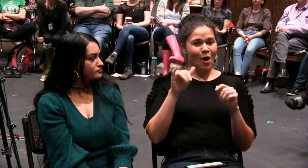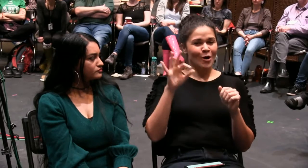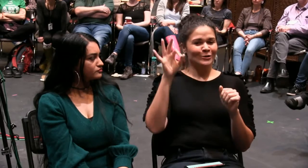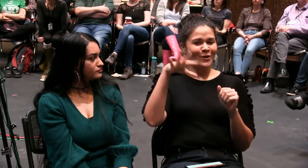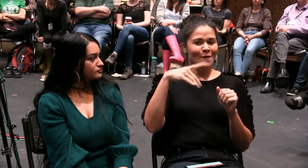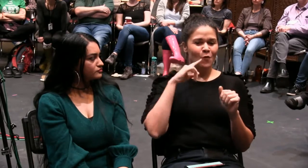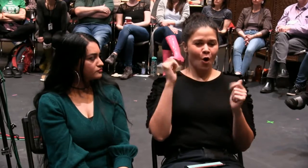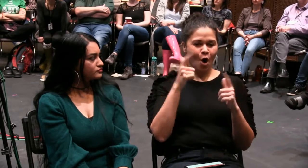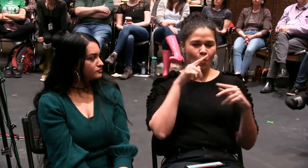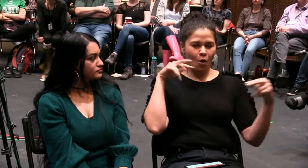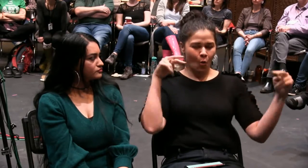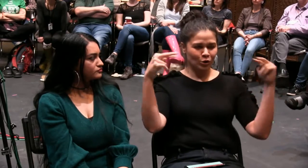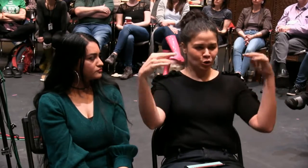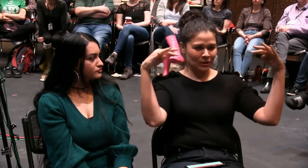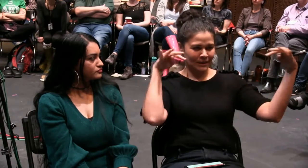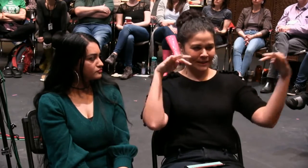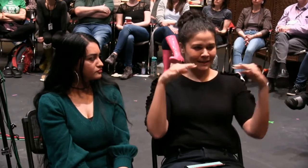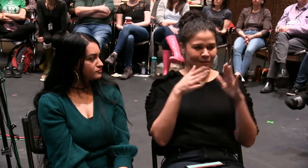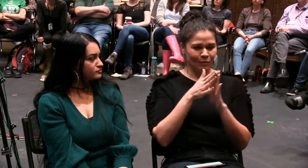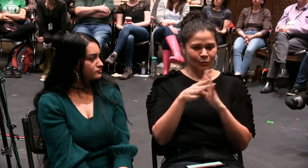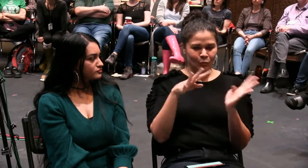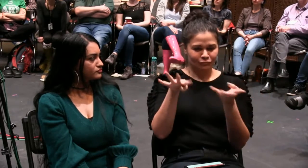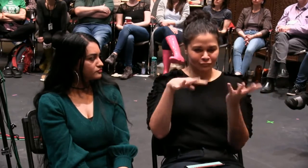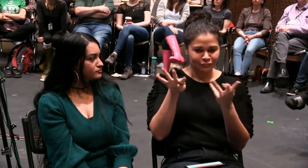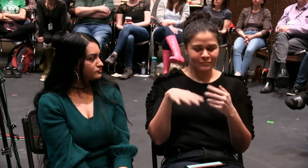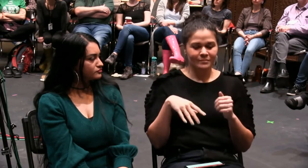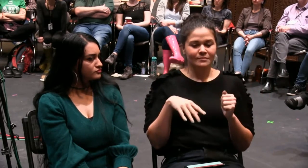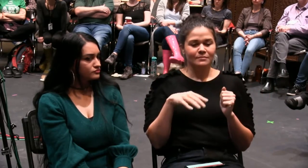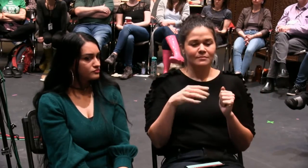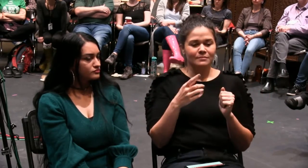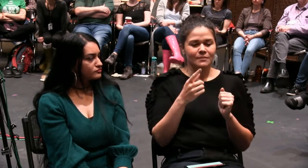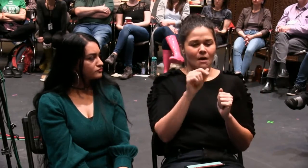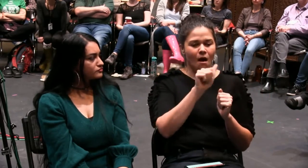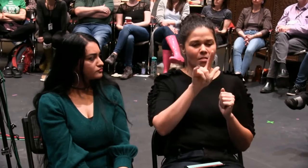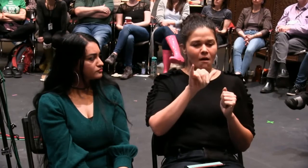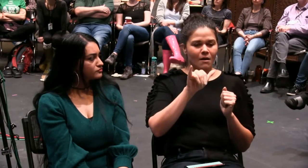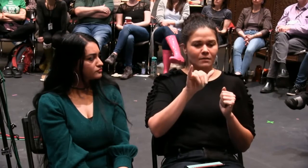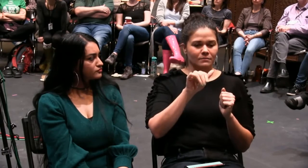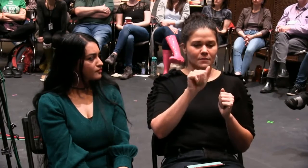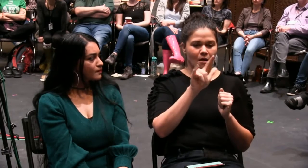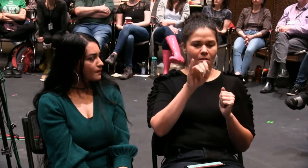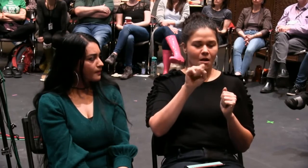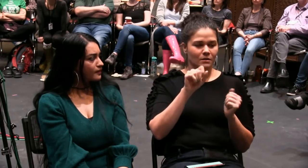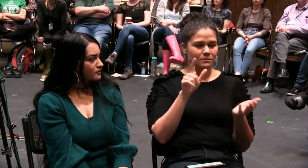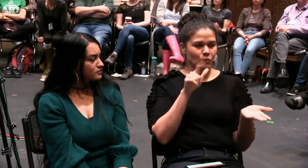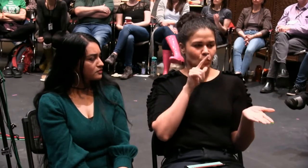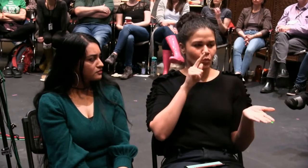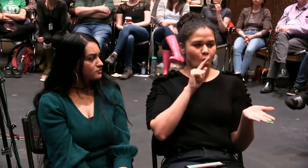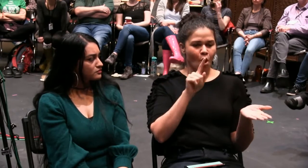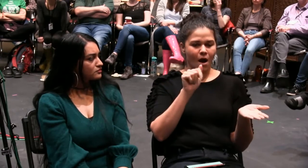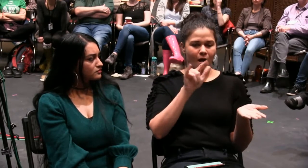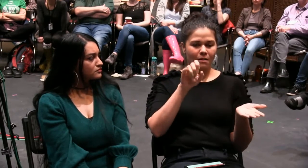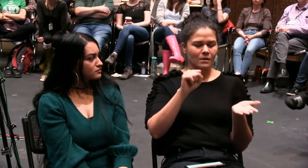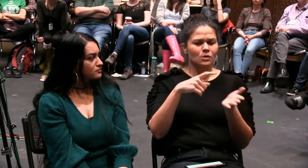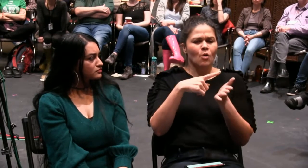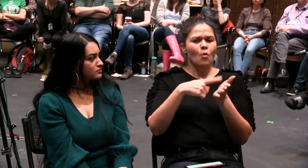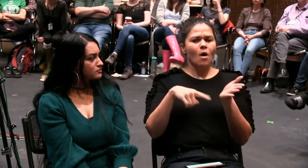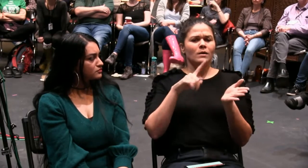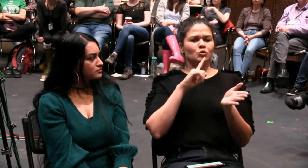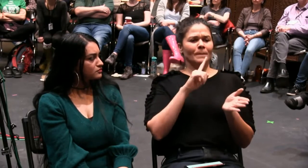right? And the way we're running this activity with all the observers looking on, these are